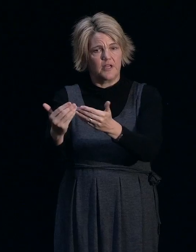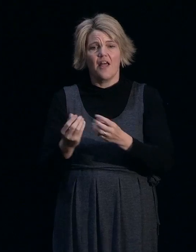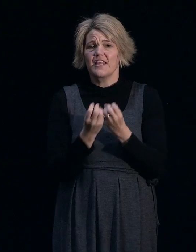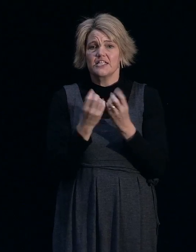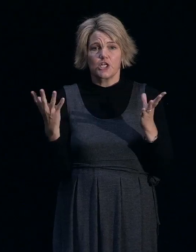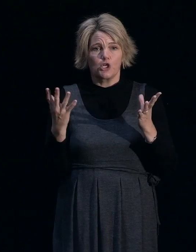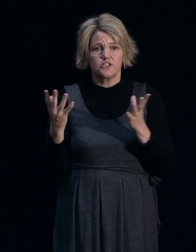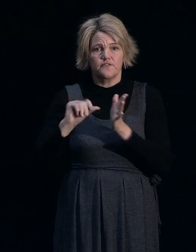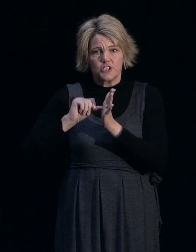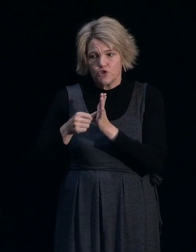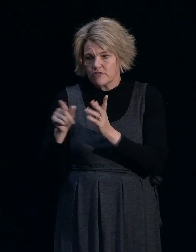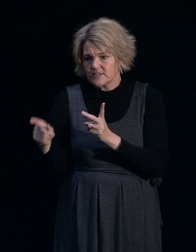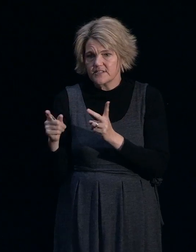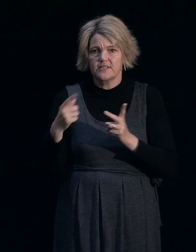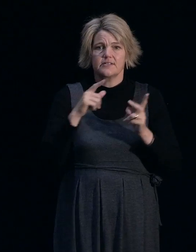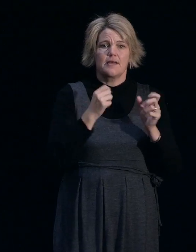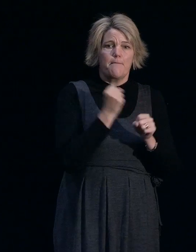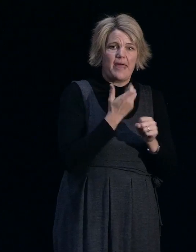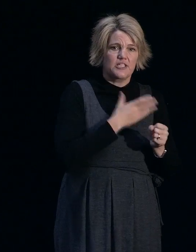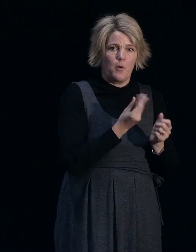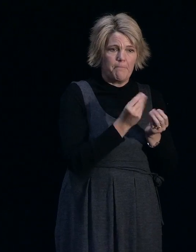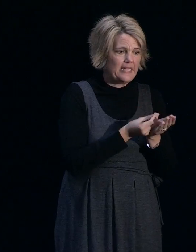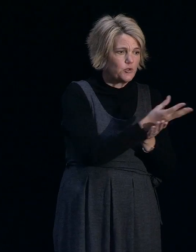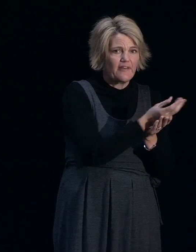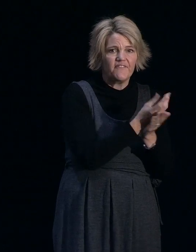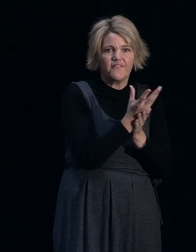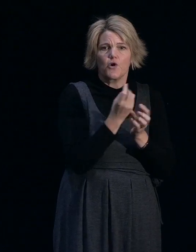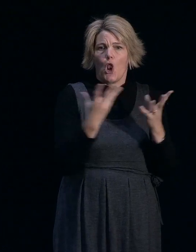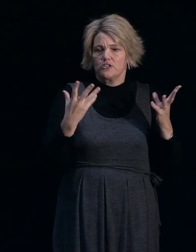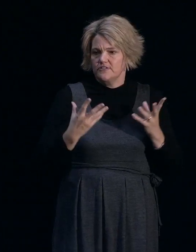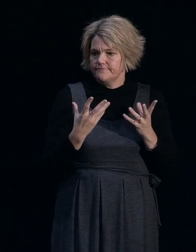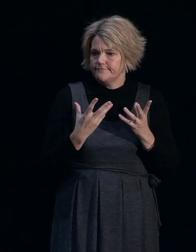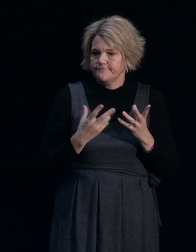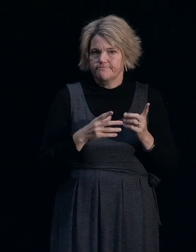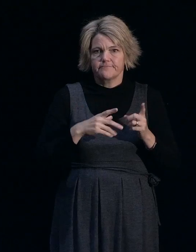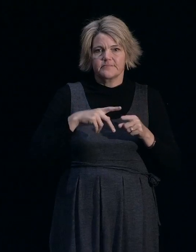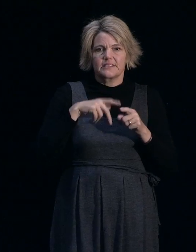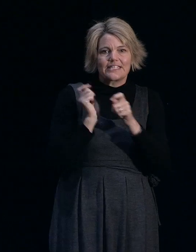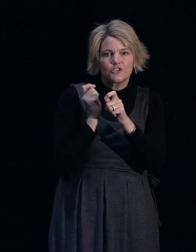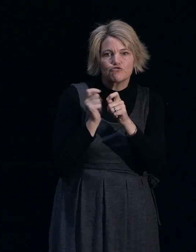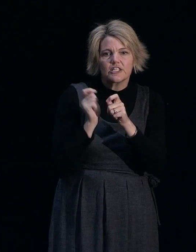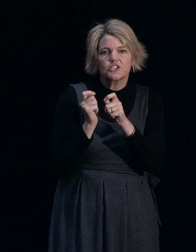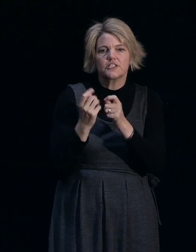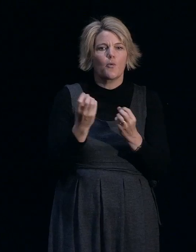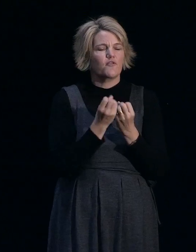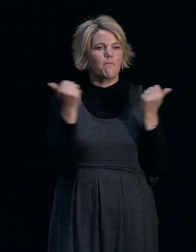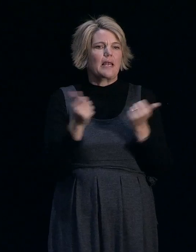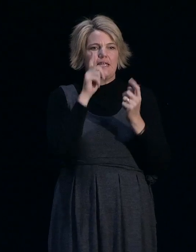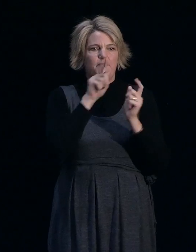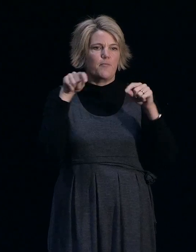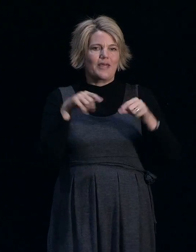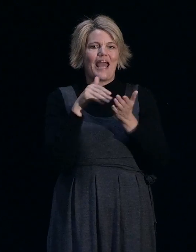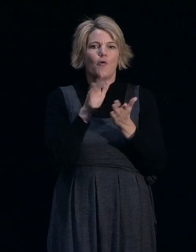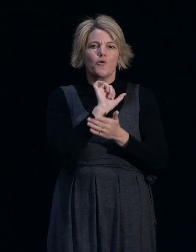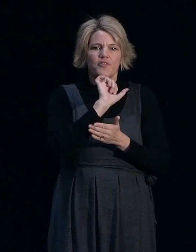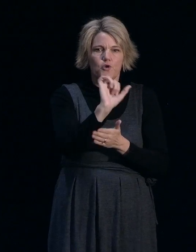to lend. We've got a whole lot of construction companies who can do this stuff. We've got people here who can help you with your own circumstances. And please go